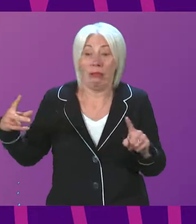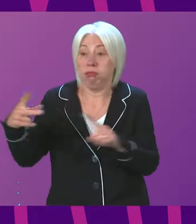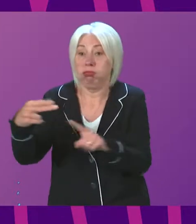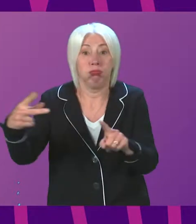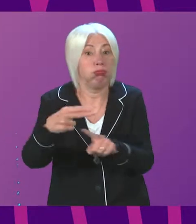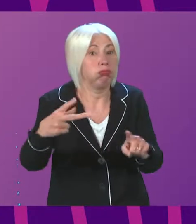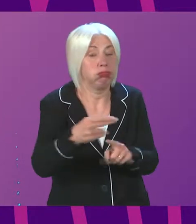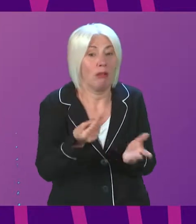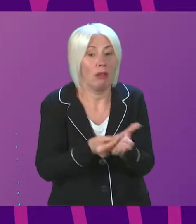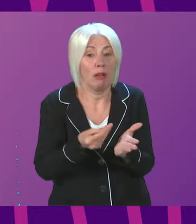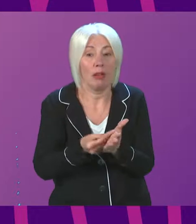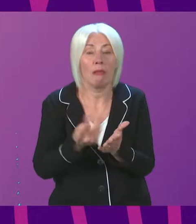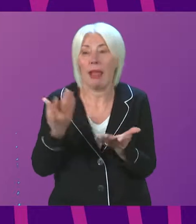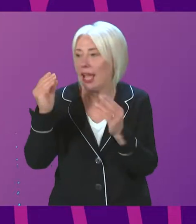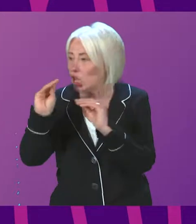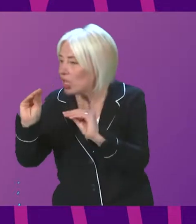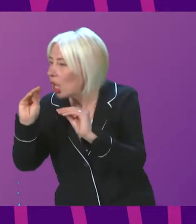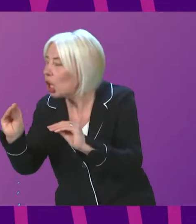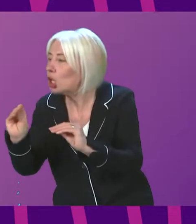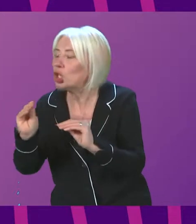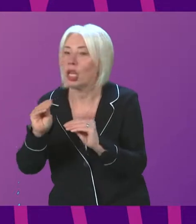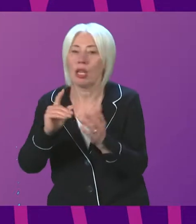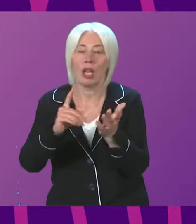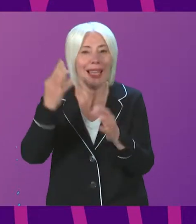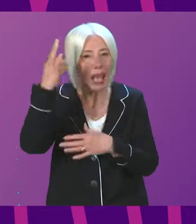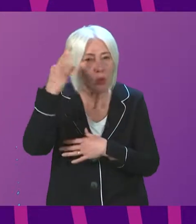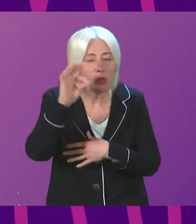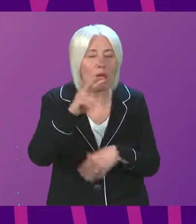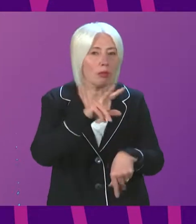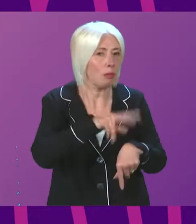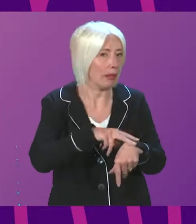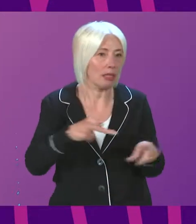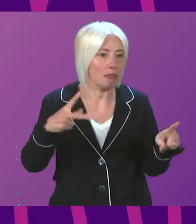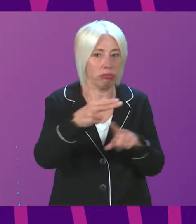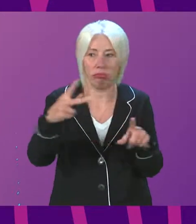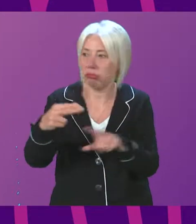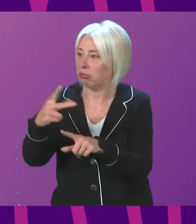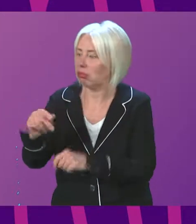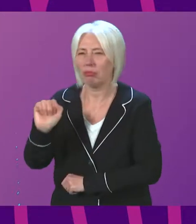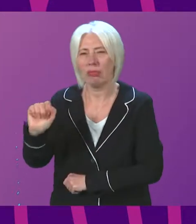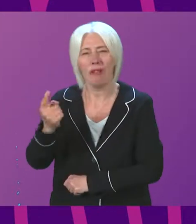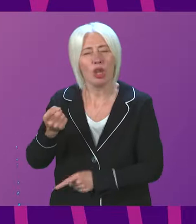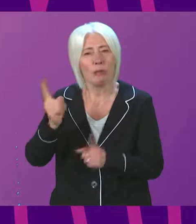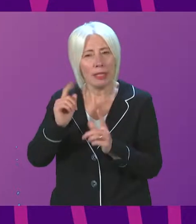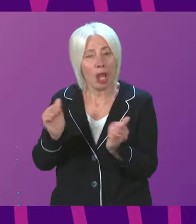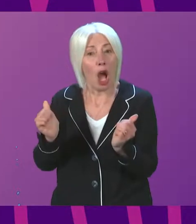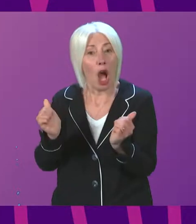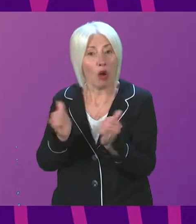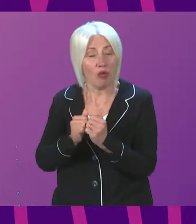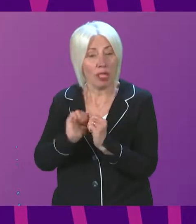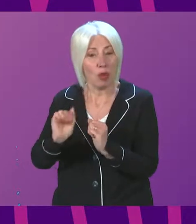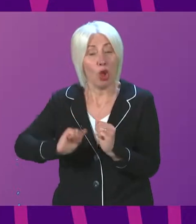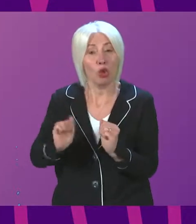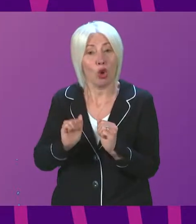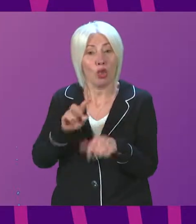in areas including education, local authorities and the police. Does the First Minister agree with the Scottish Police